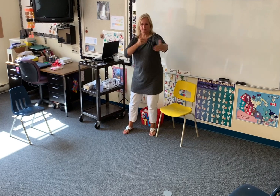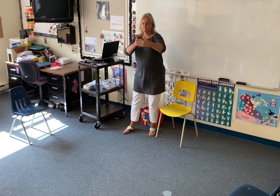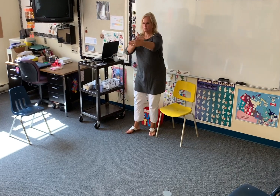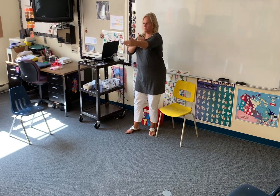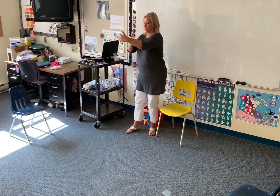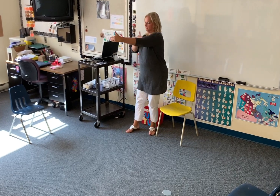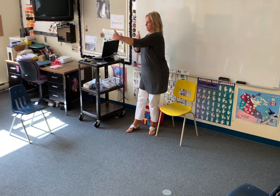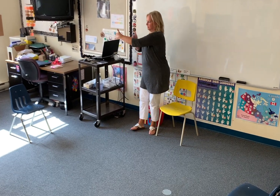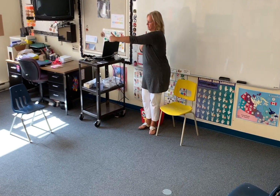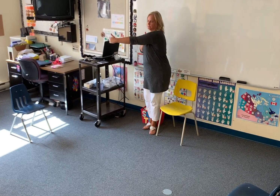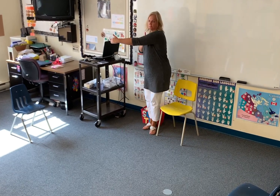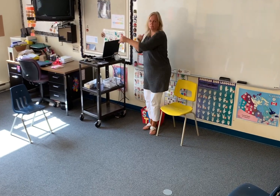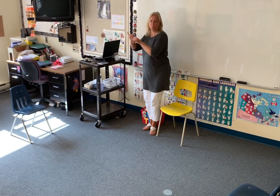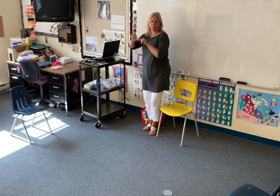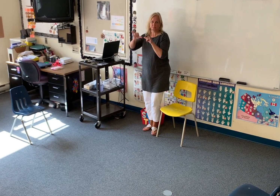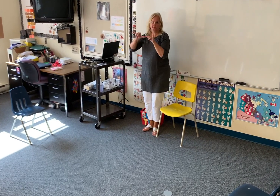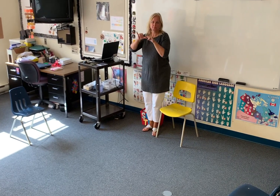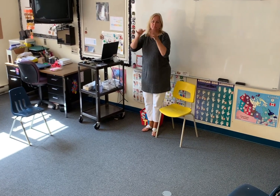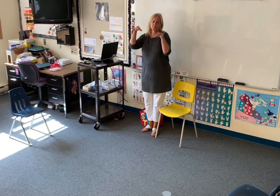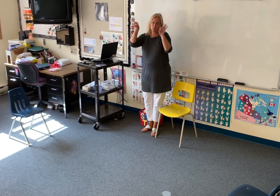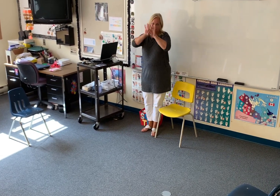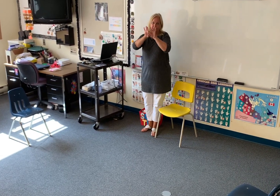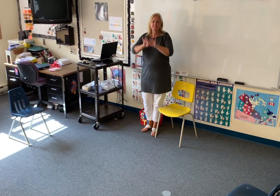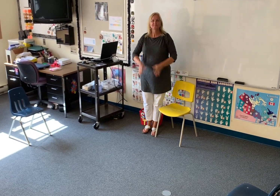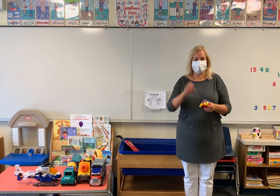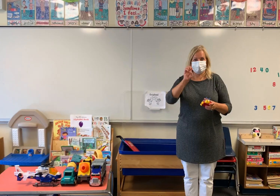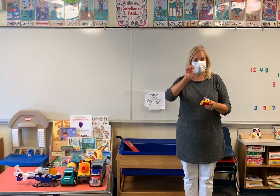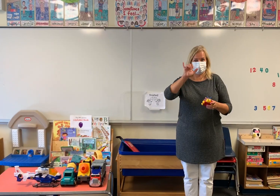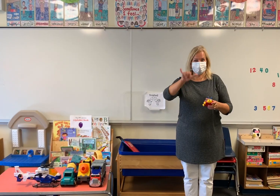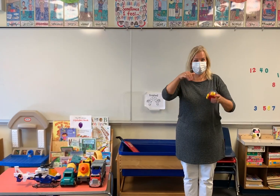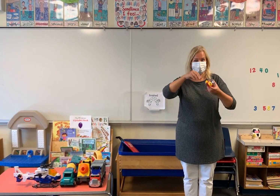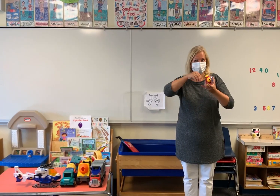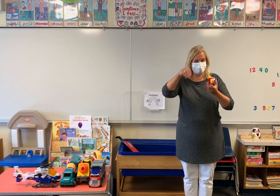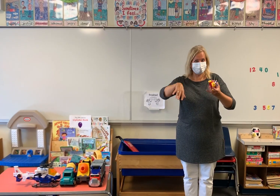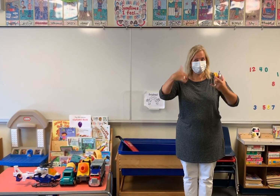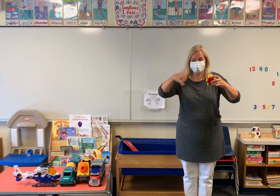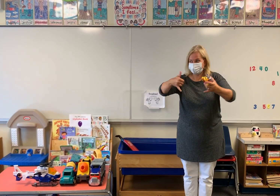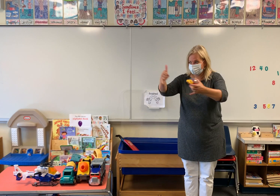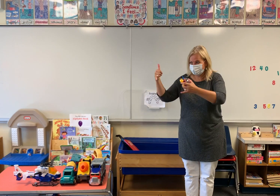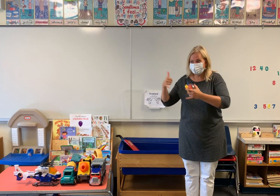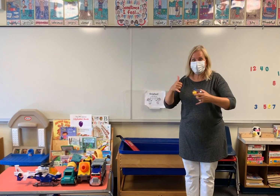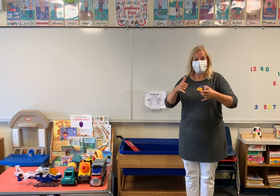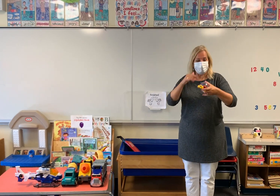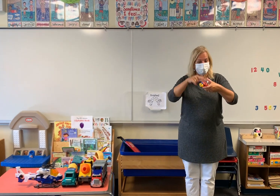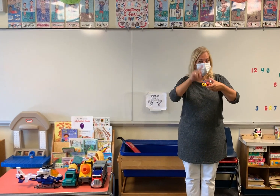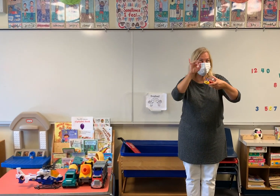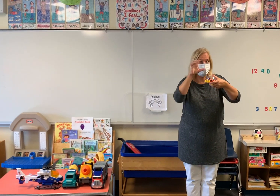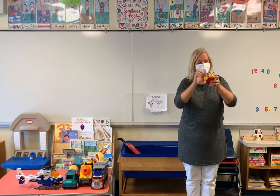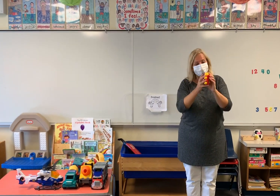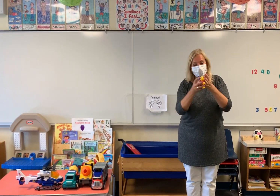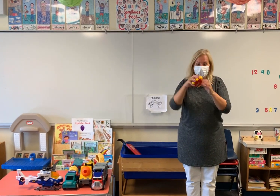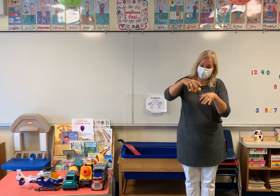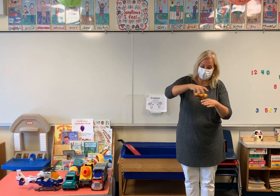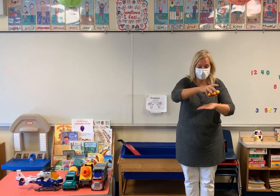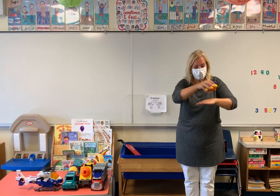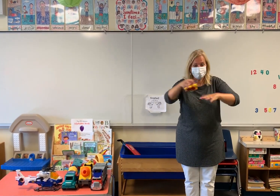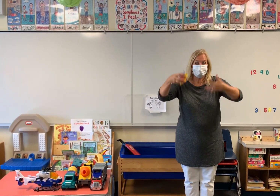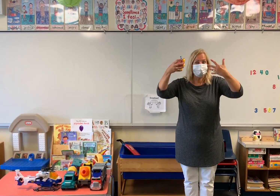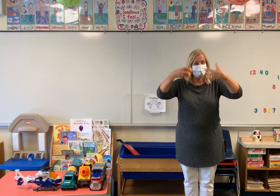But I remain socially distanced throughout the entire class, which is very important. In the playroom, the early years will be